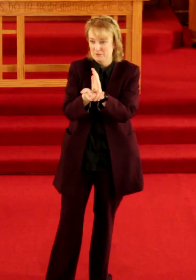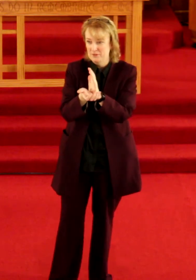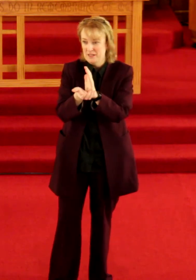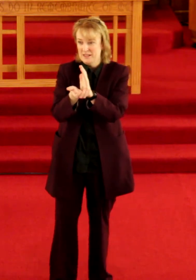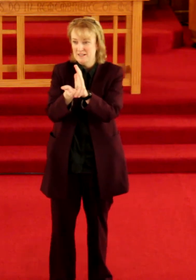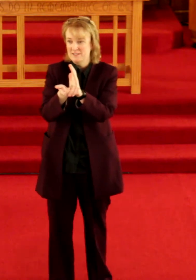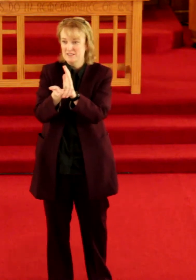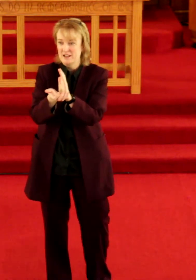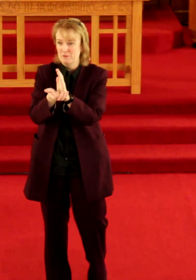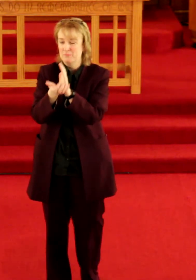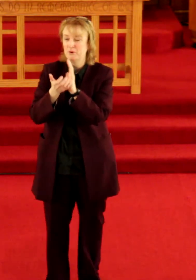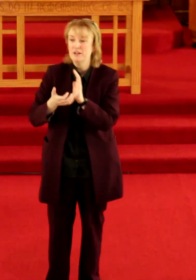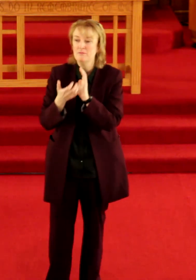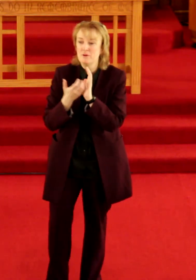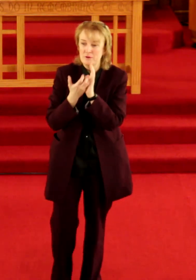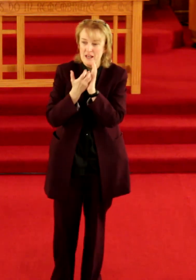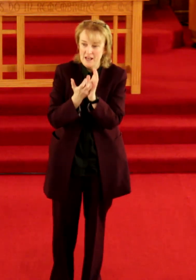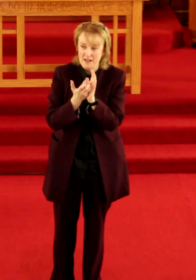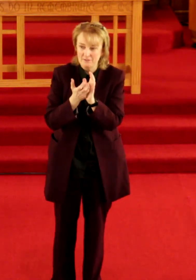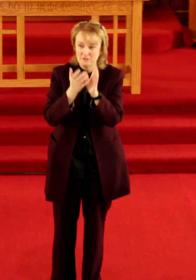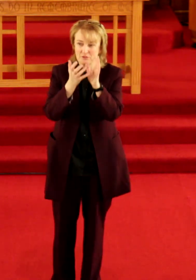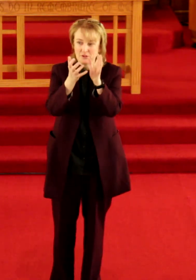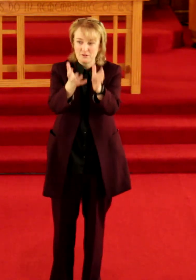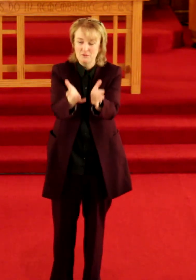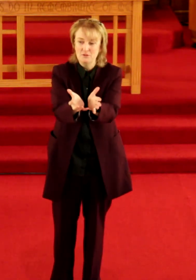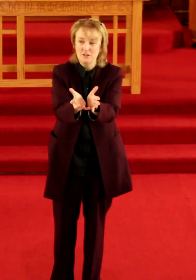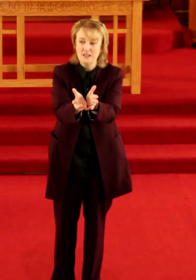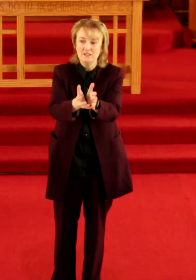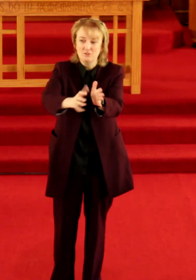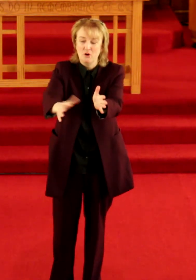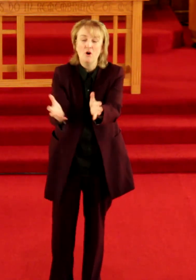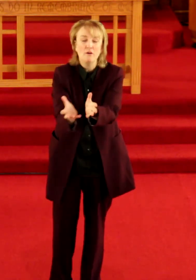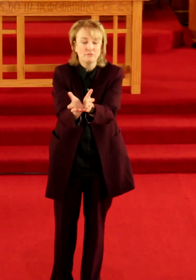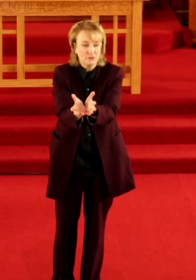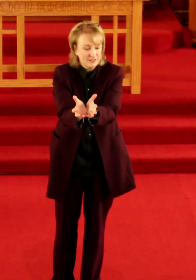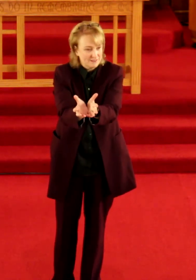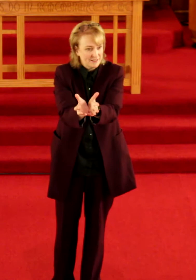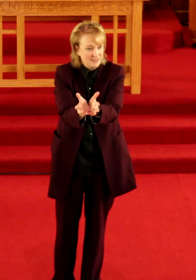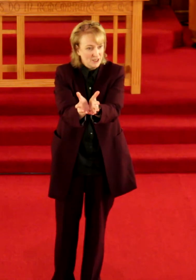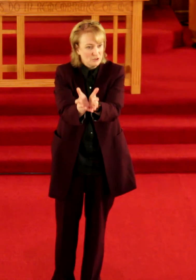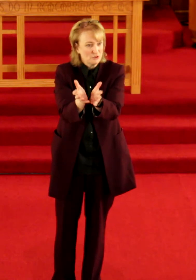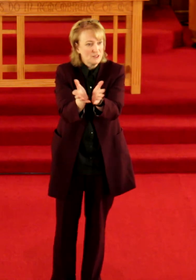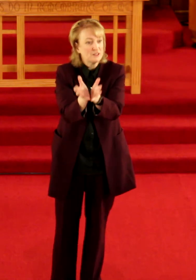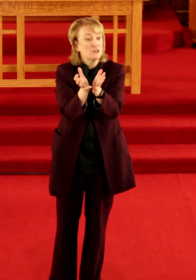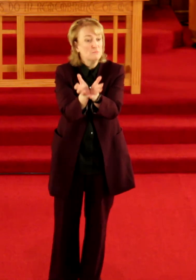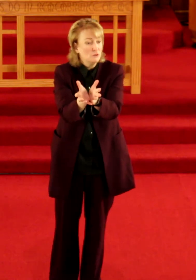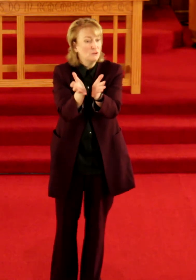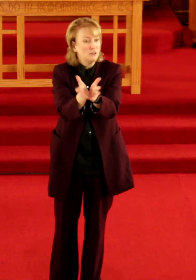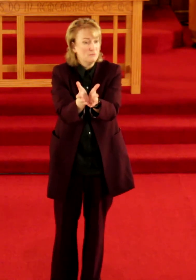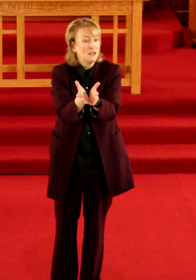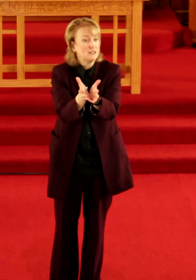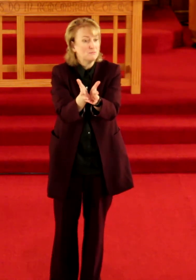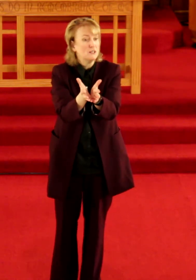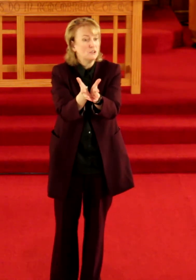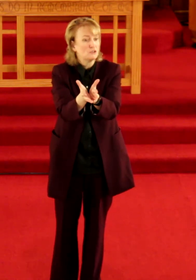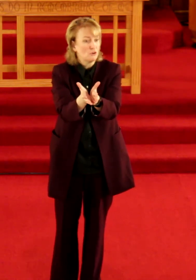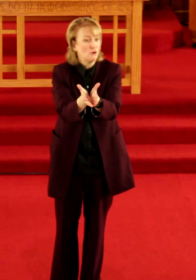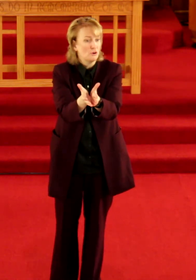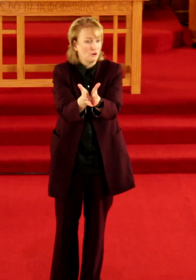is is that we bring what we have to the community to offer it so that the community might be stronger